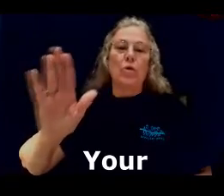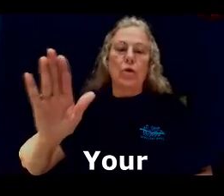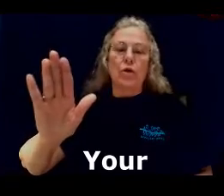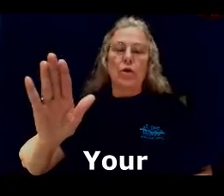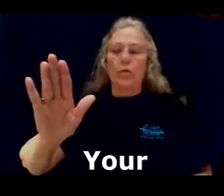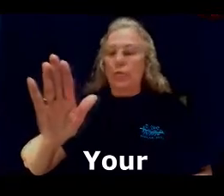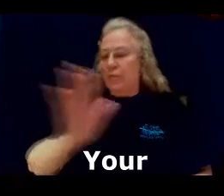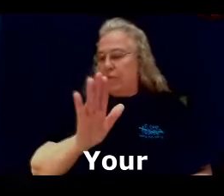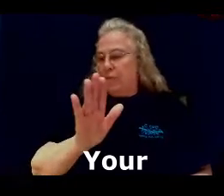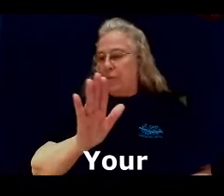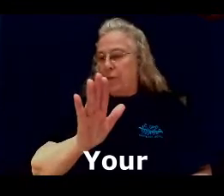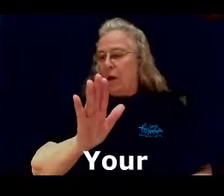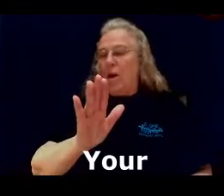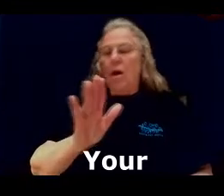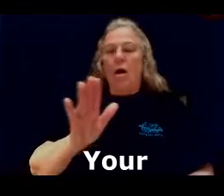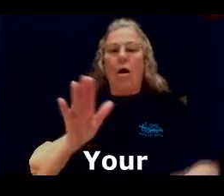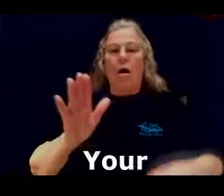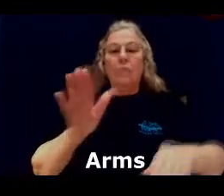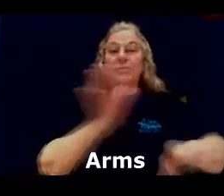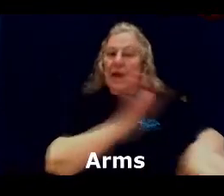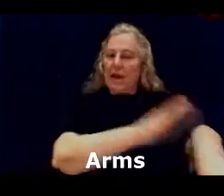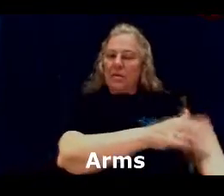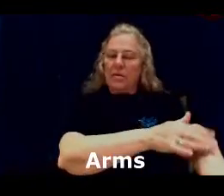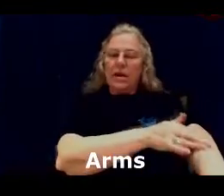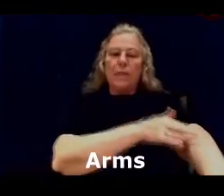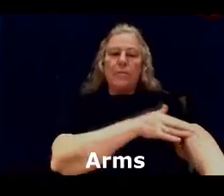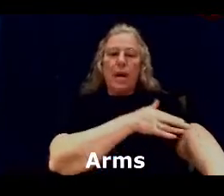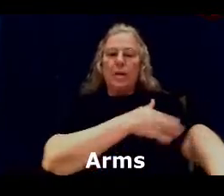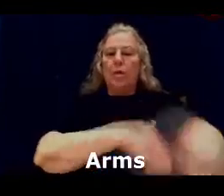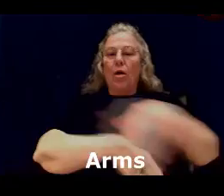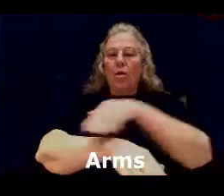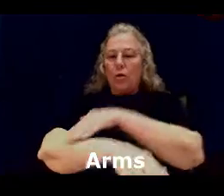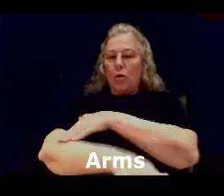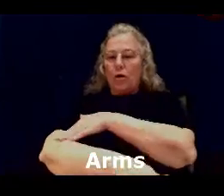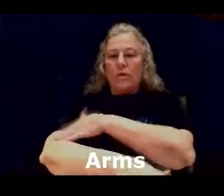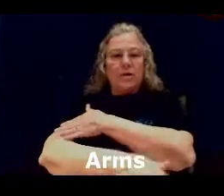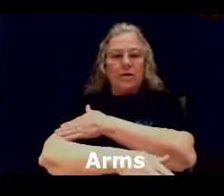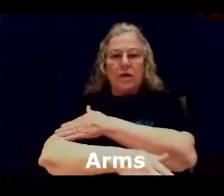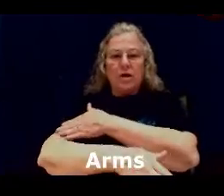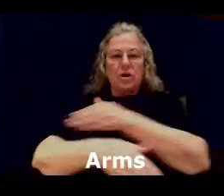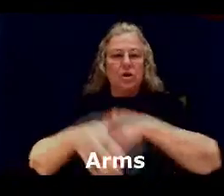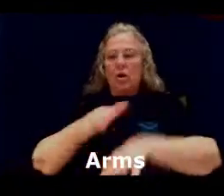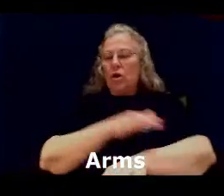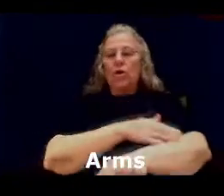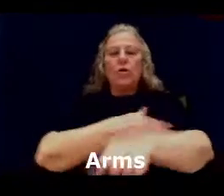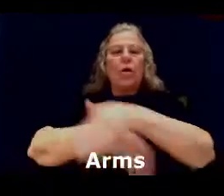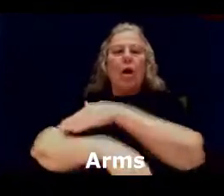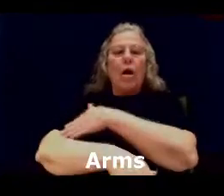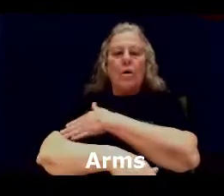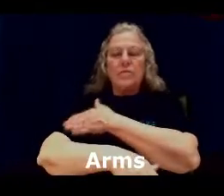toward you. Arms. And any body part, you're going to be just touching. Your arms.